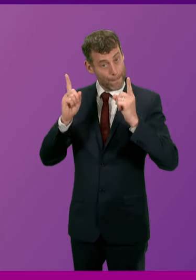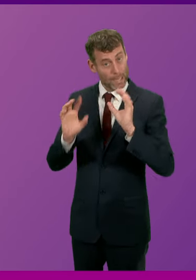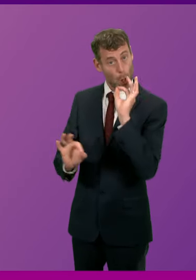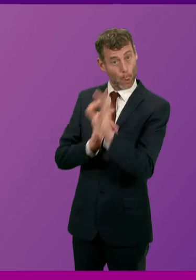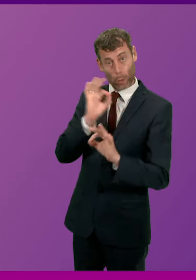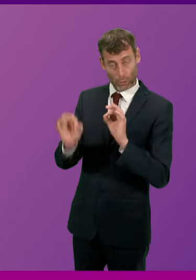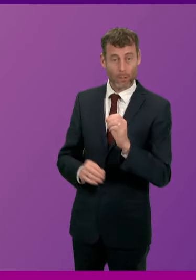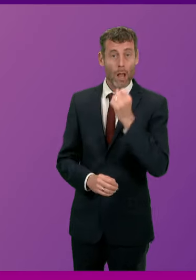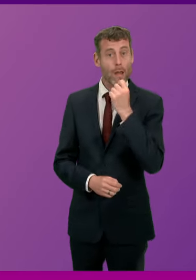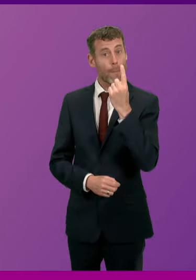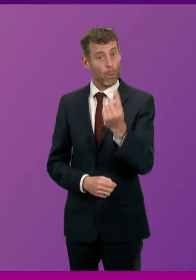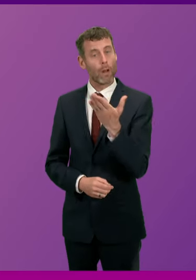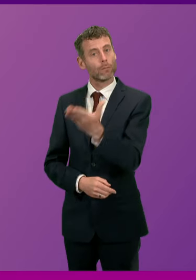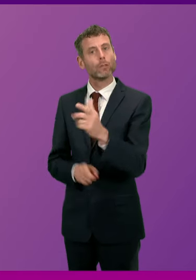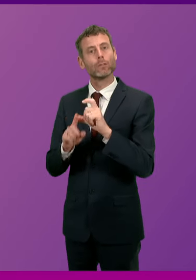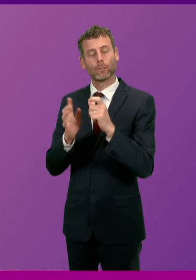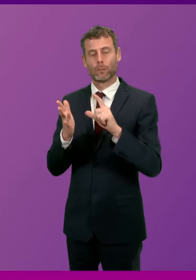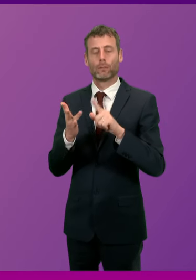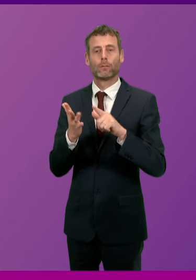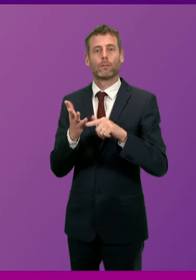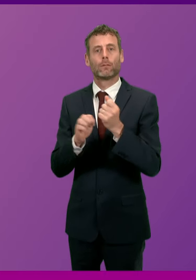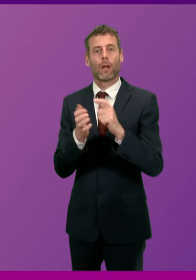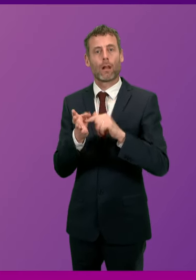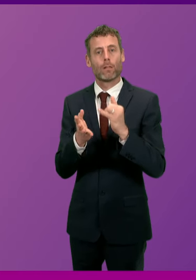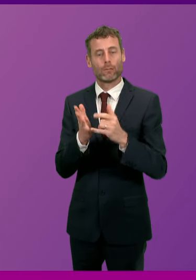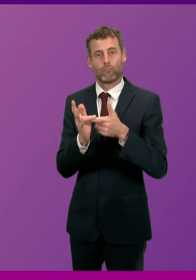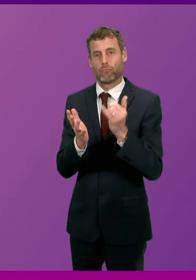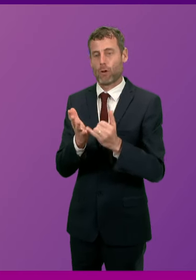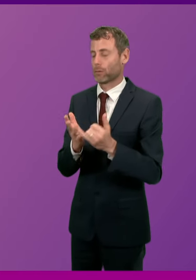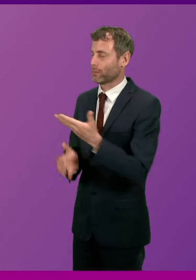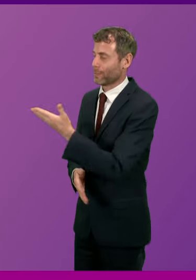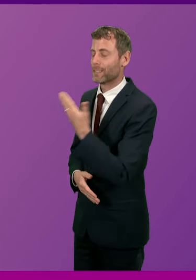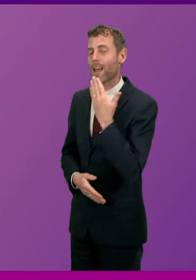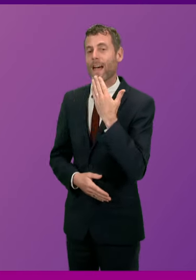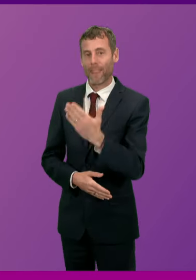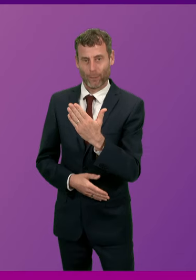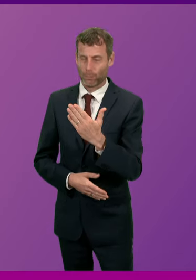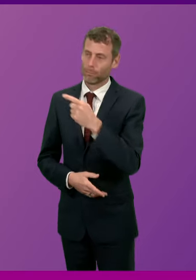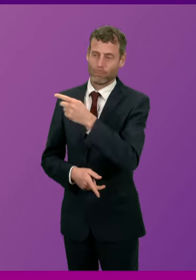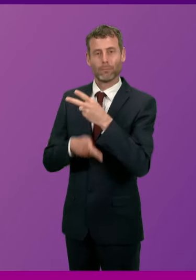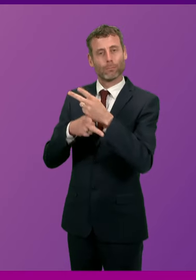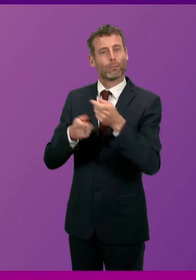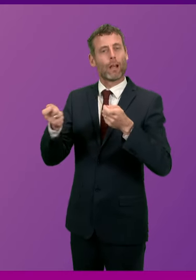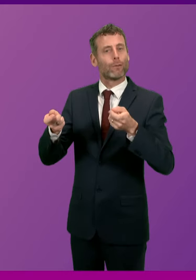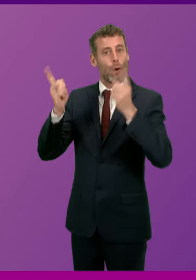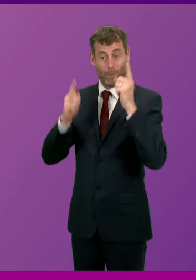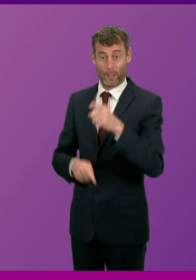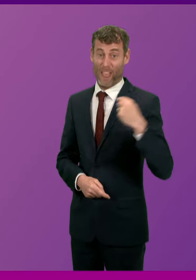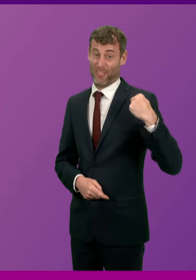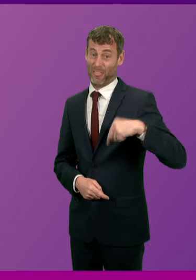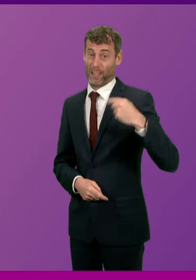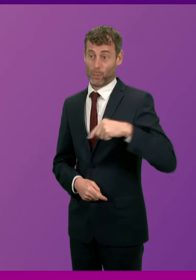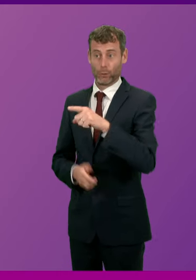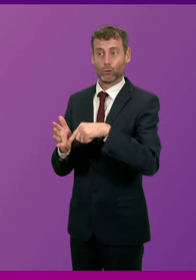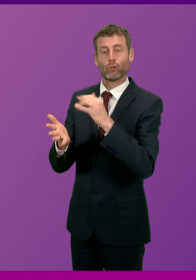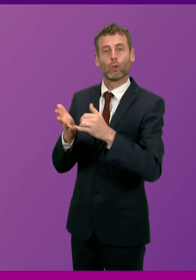and at question number one, I call Douglas Ross. Thank you very much, Presiding Officer. This week, John Swinney spoke about